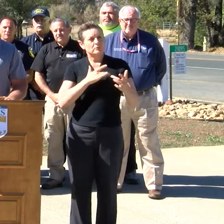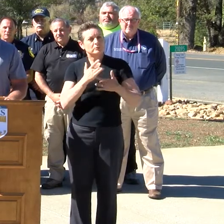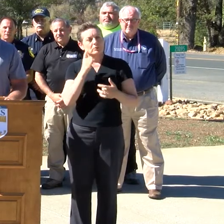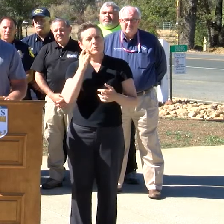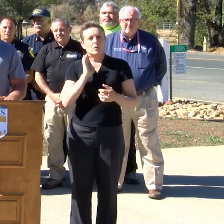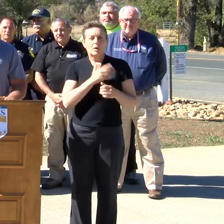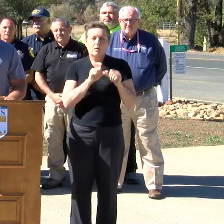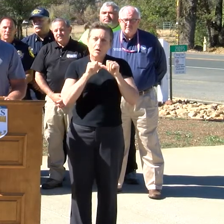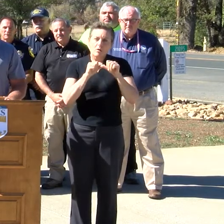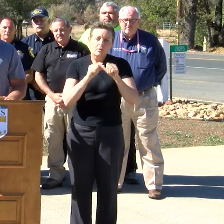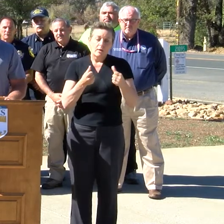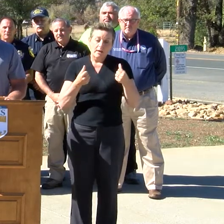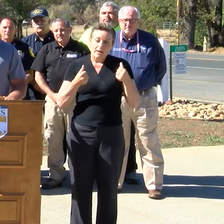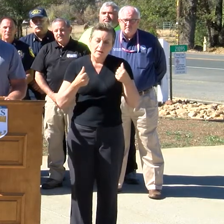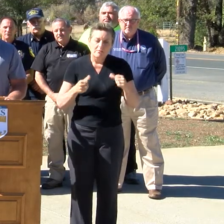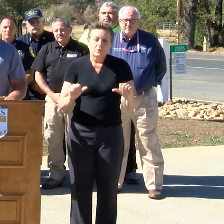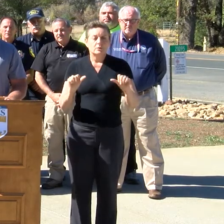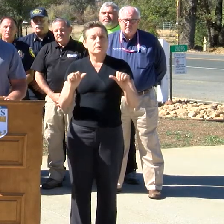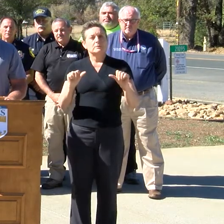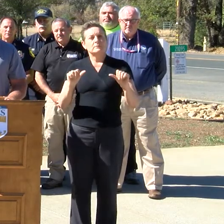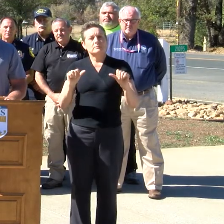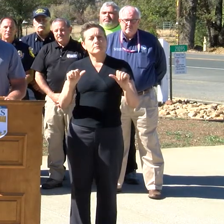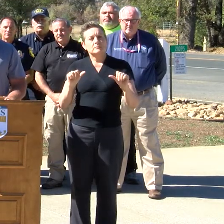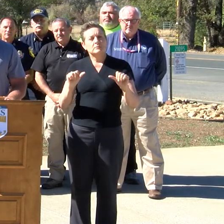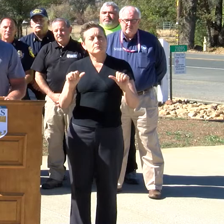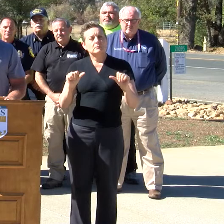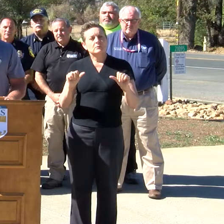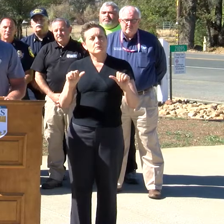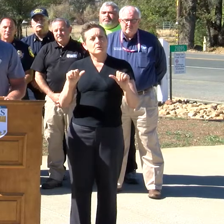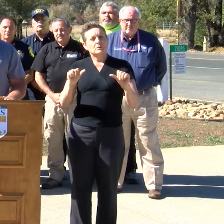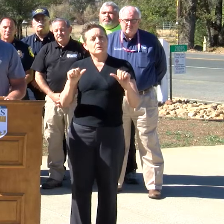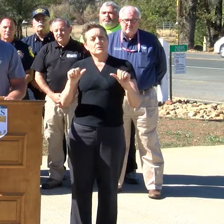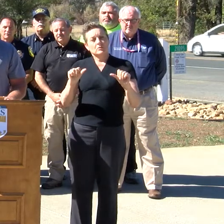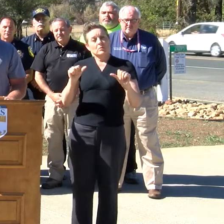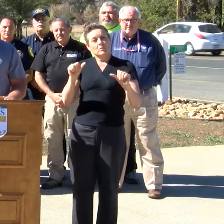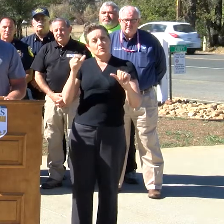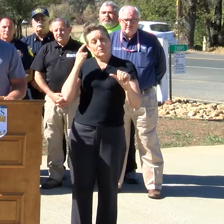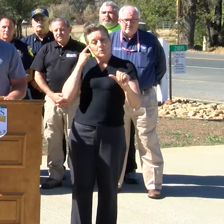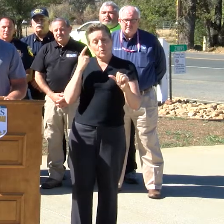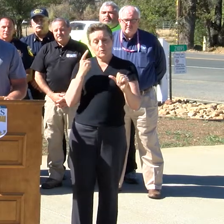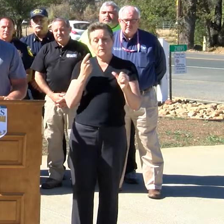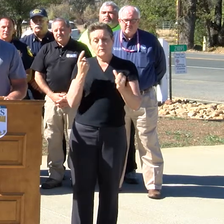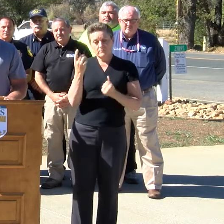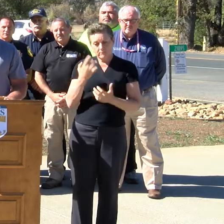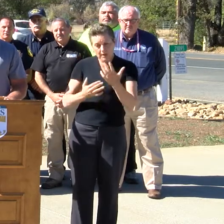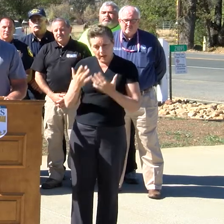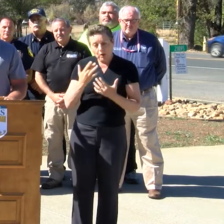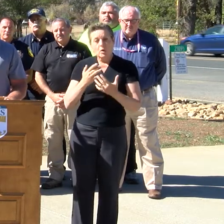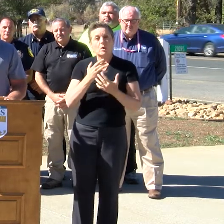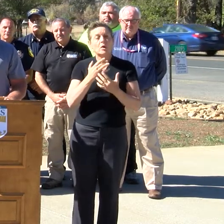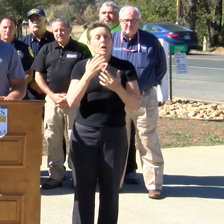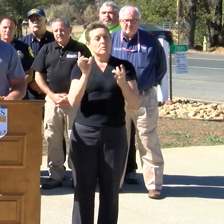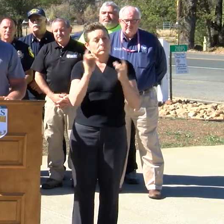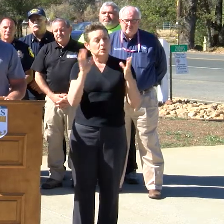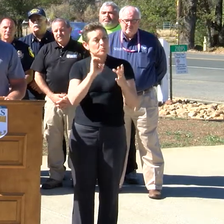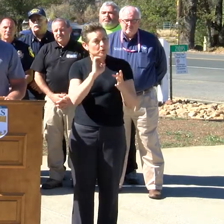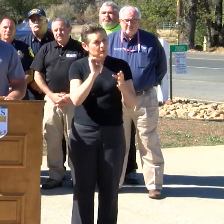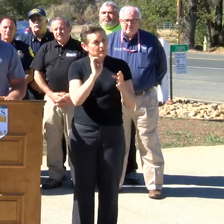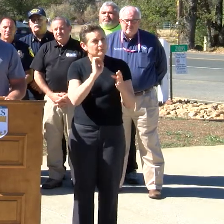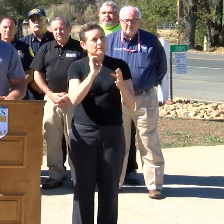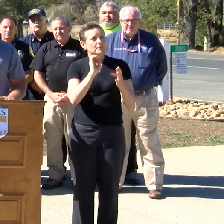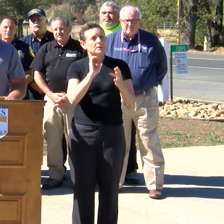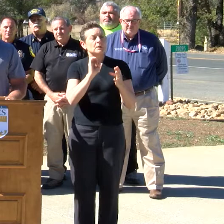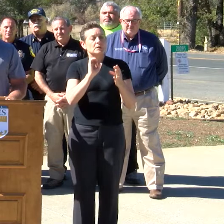our ongoing efforts, not just for the fire and the emergency portion of this operation,